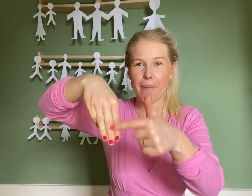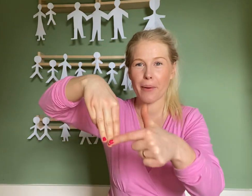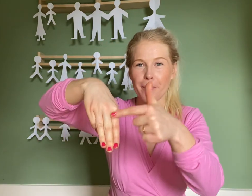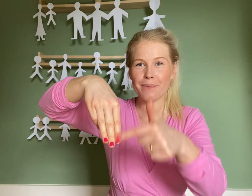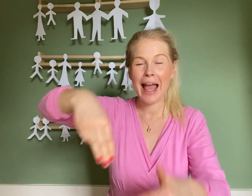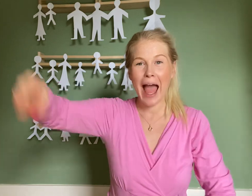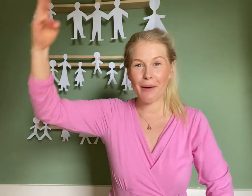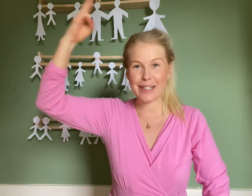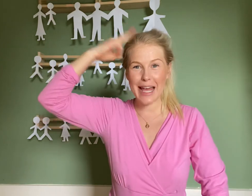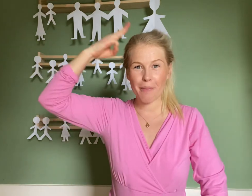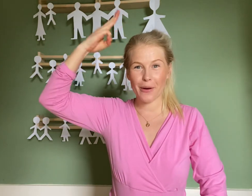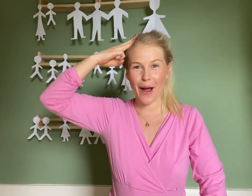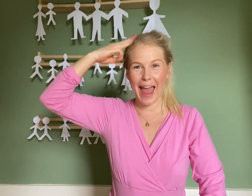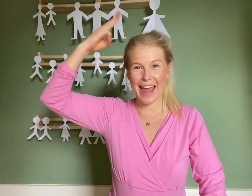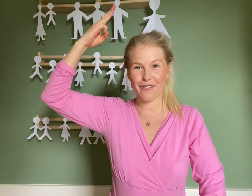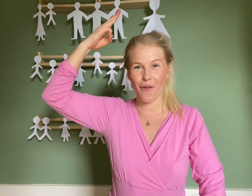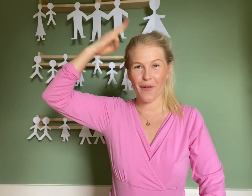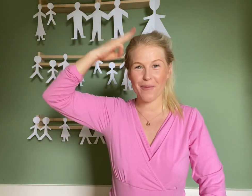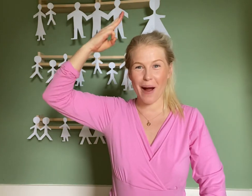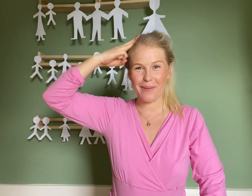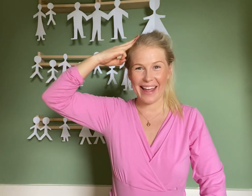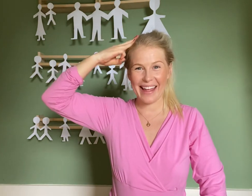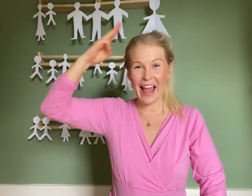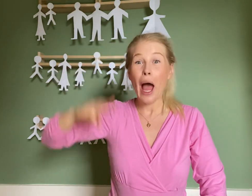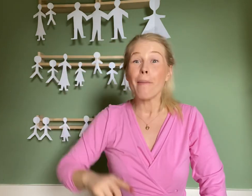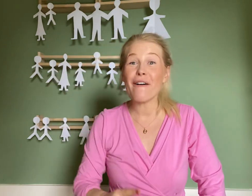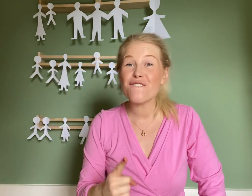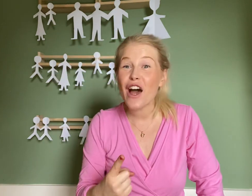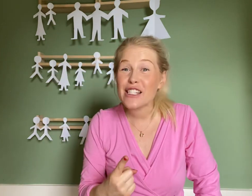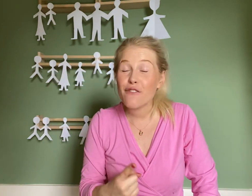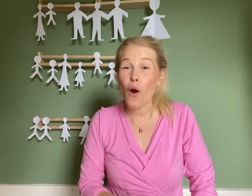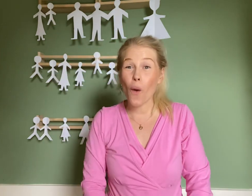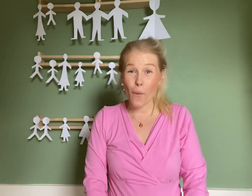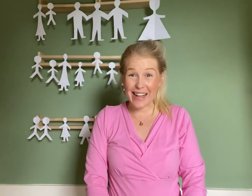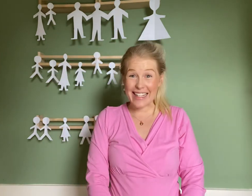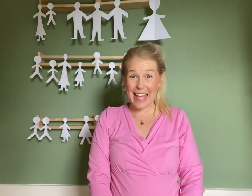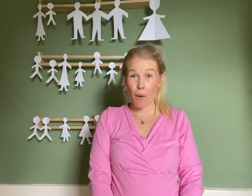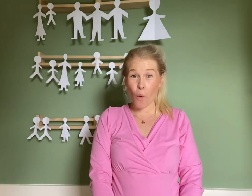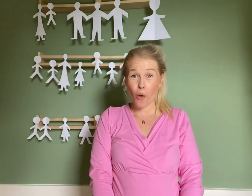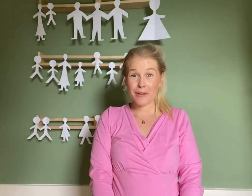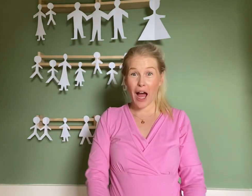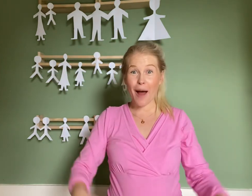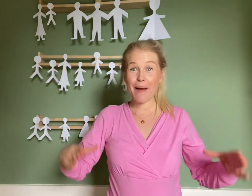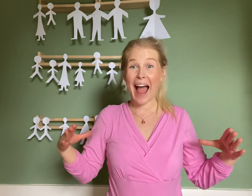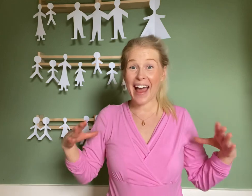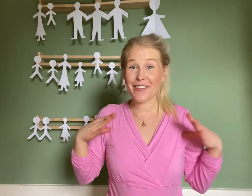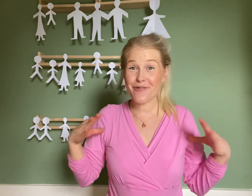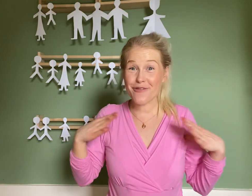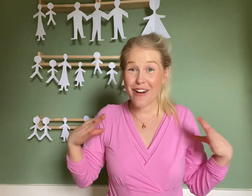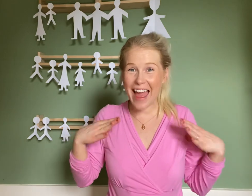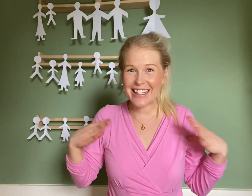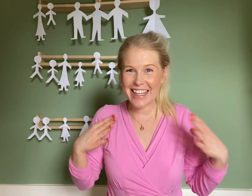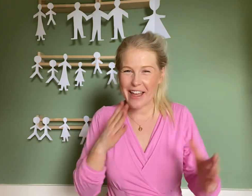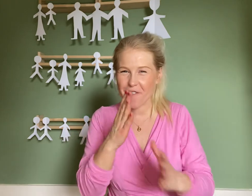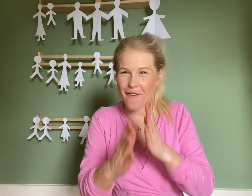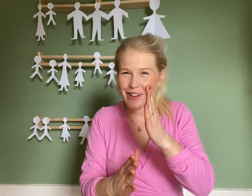and we tap on our head for mummy. But first of all we need to get warmed up and ready for